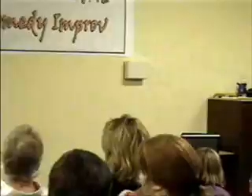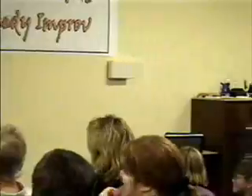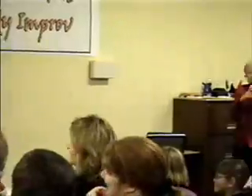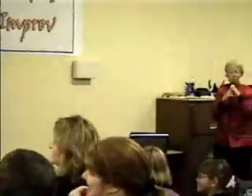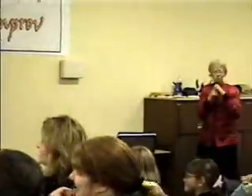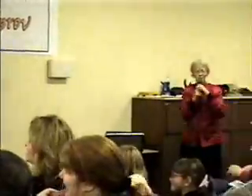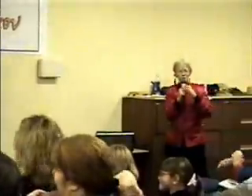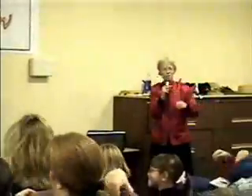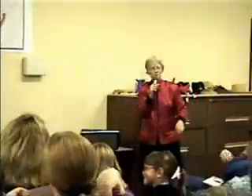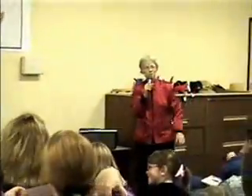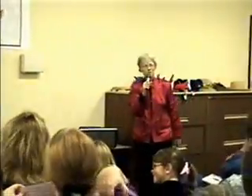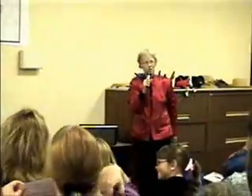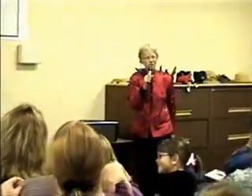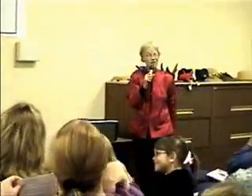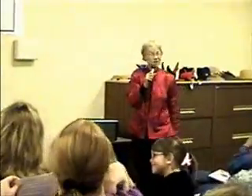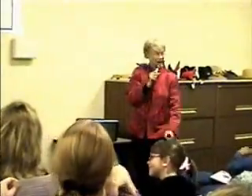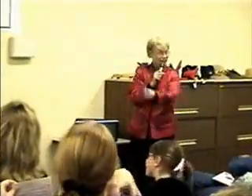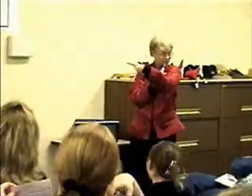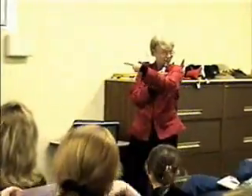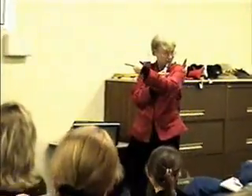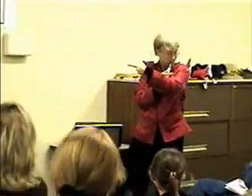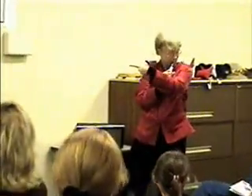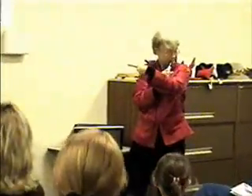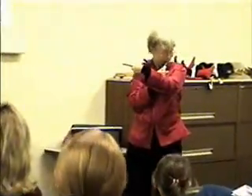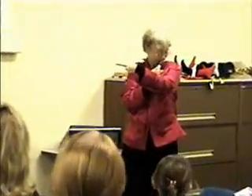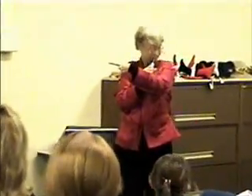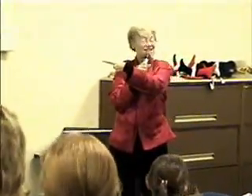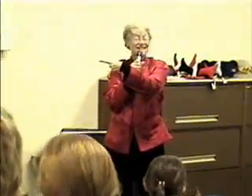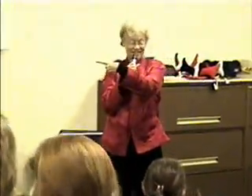And did you spot both the fish scales and the animals? Yes!